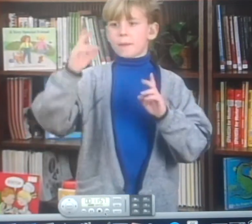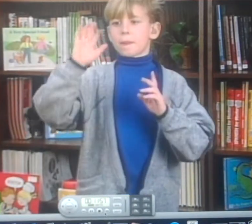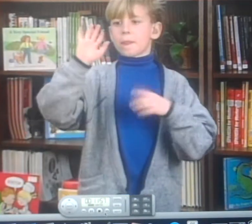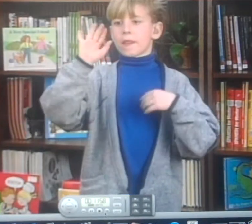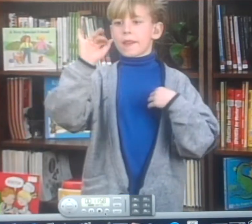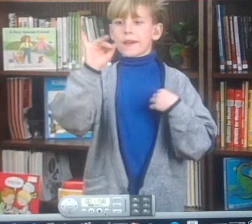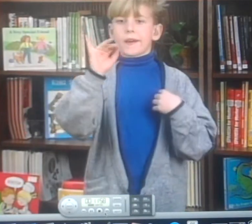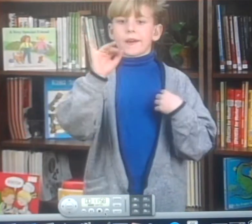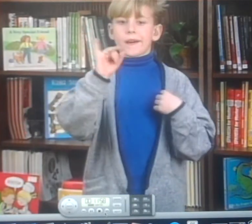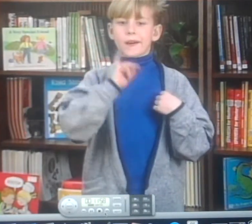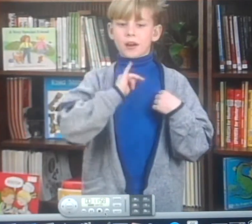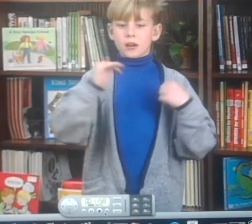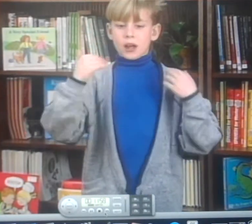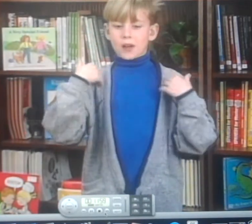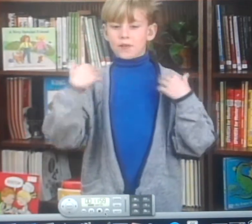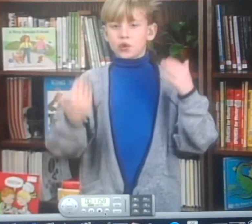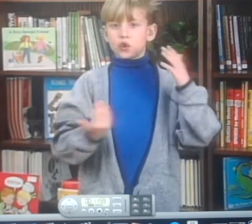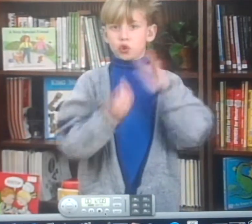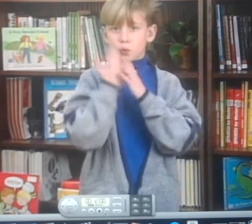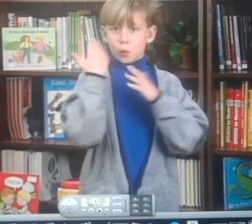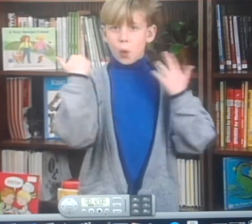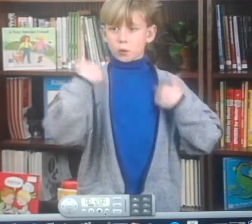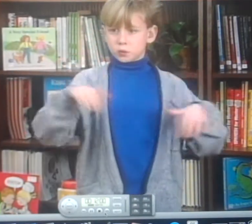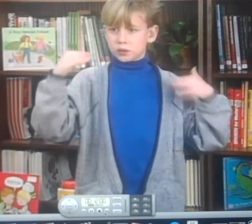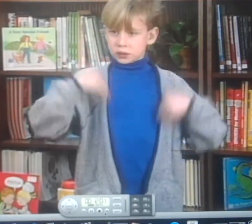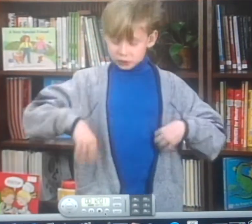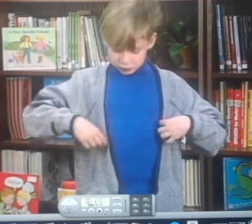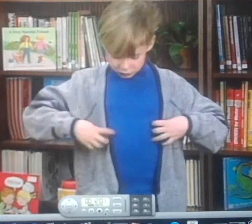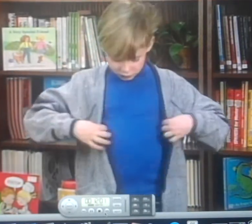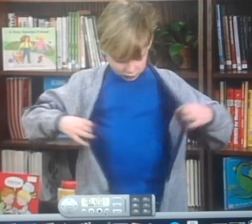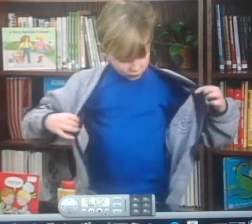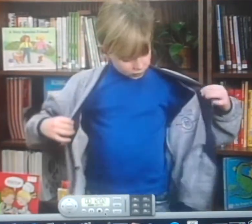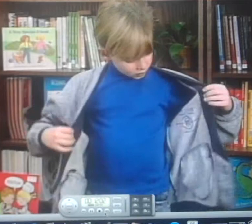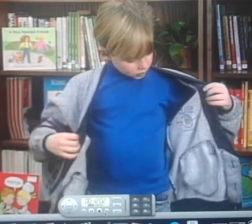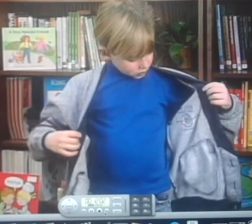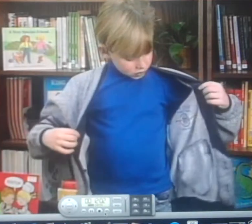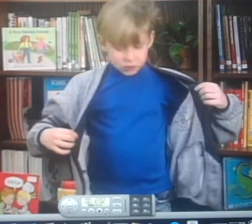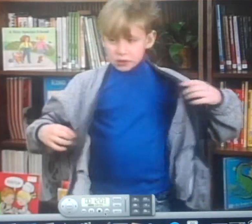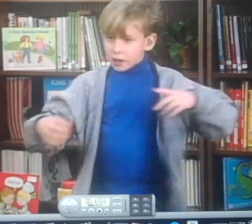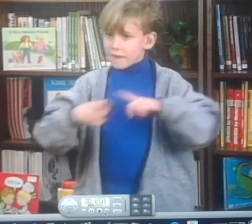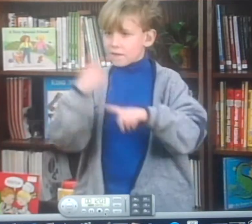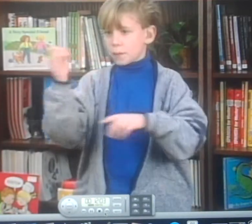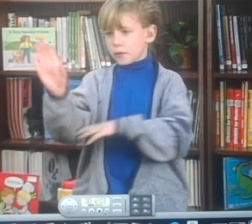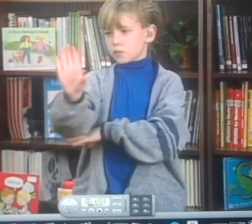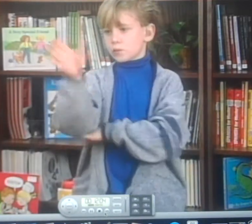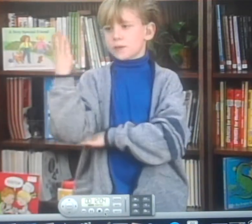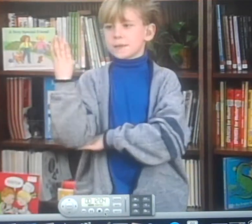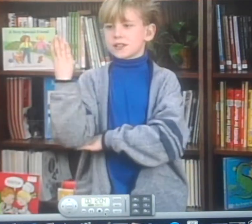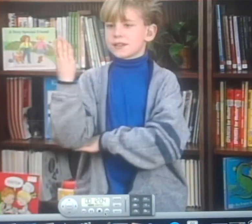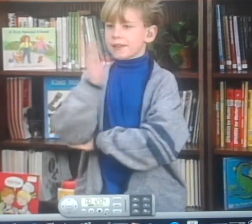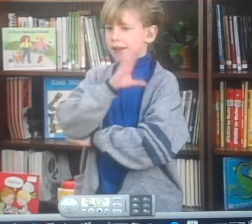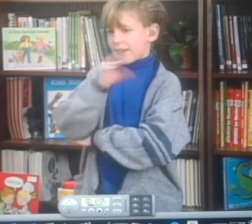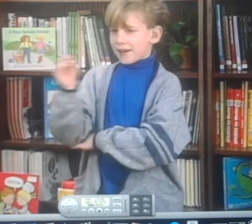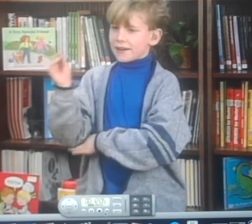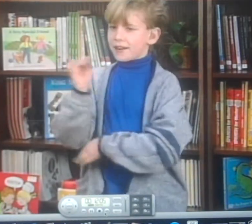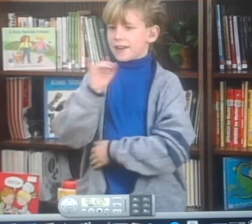Okay. First, I have new clothes for Christmas.